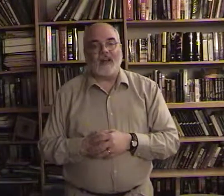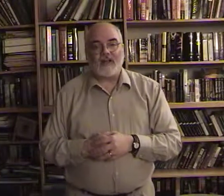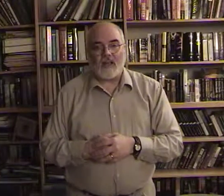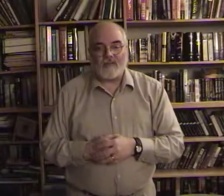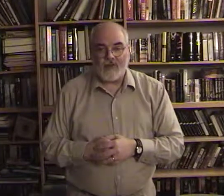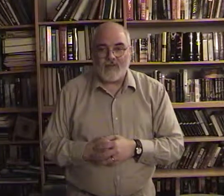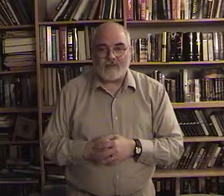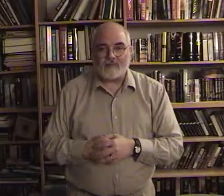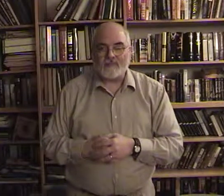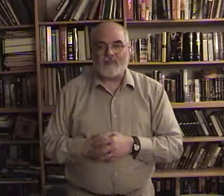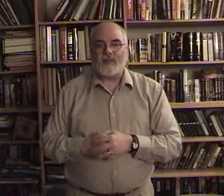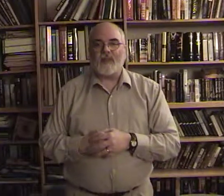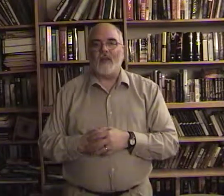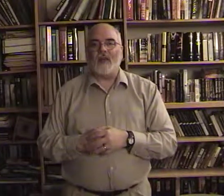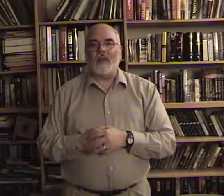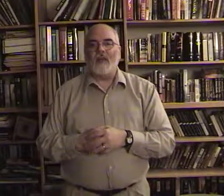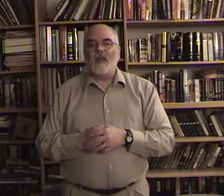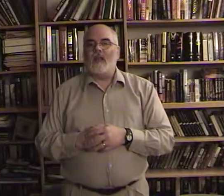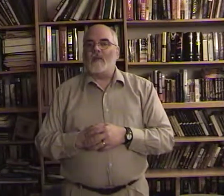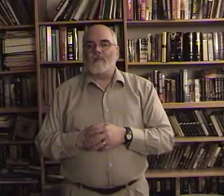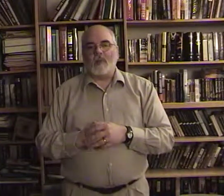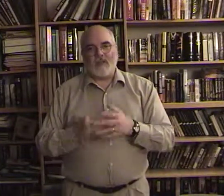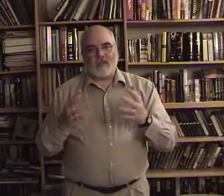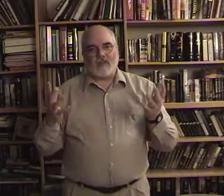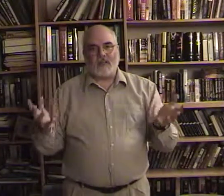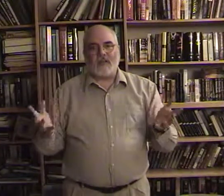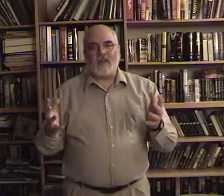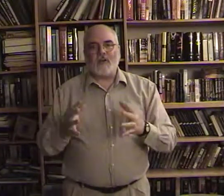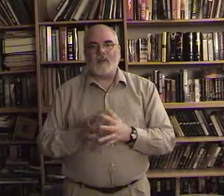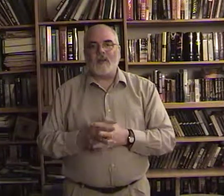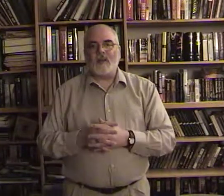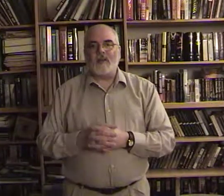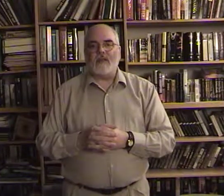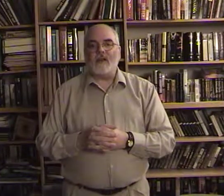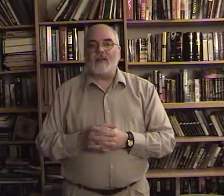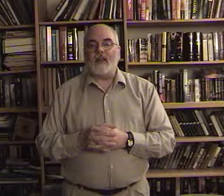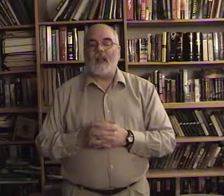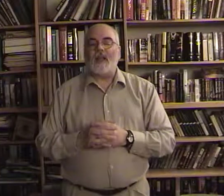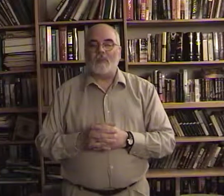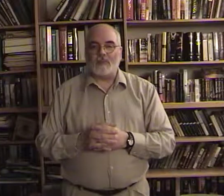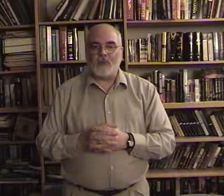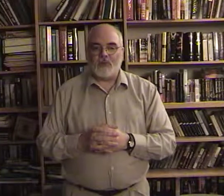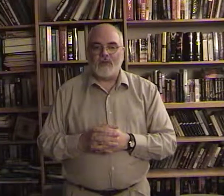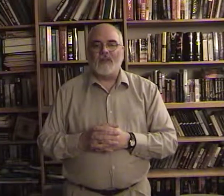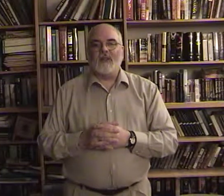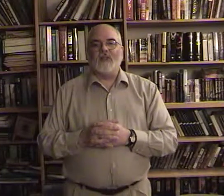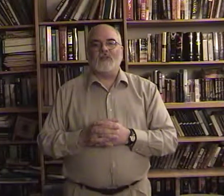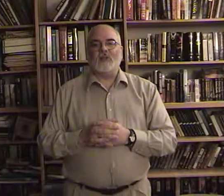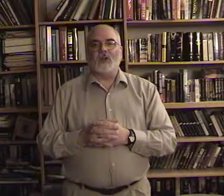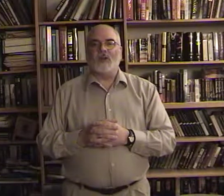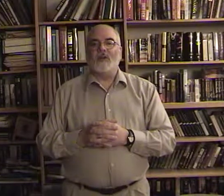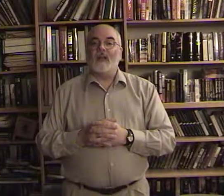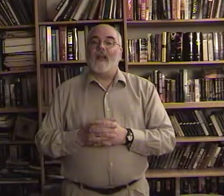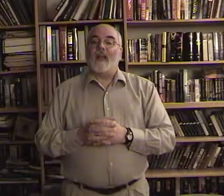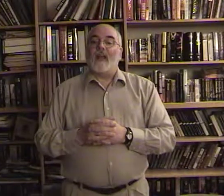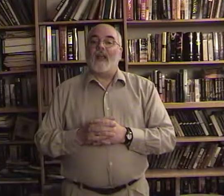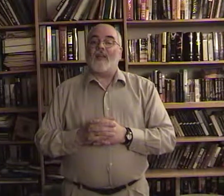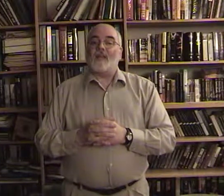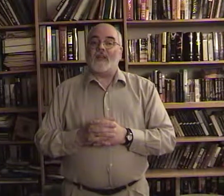as I've done. Okay. This is intended to be there to help you. So, if there's anything